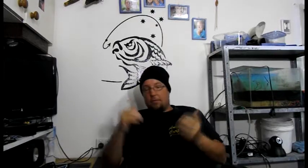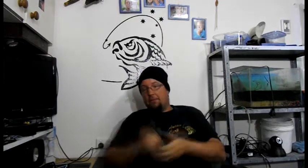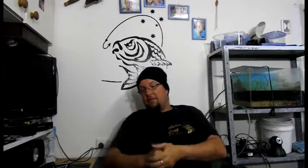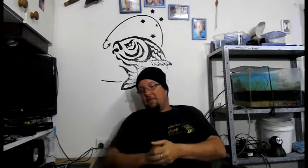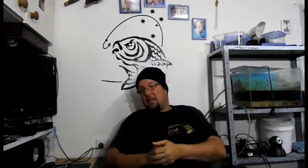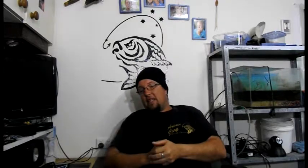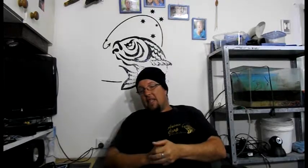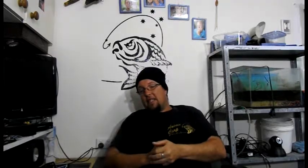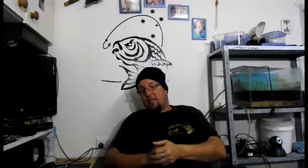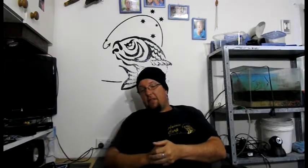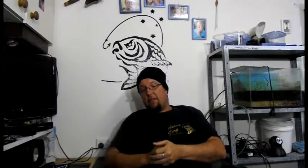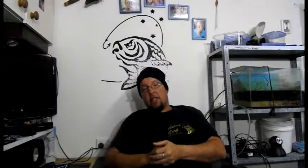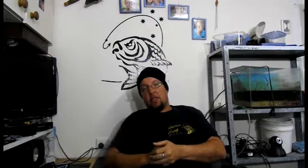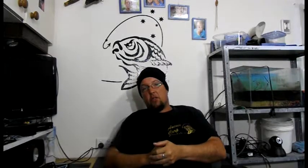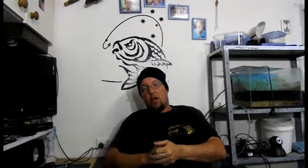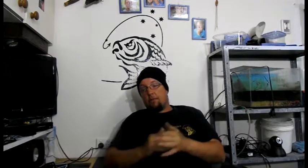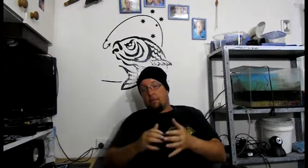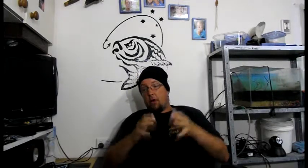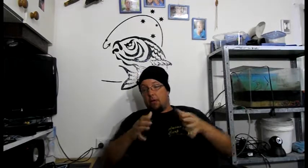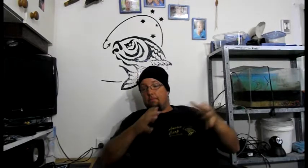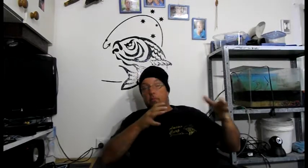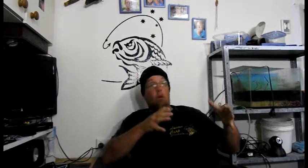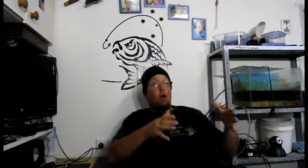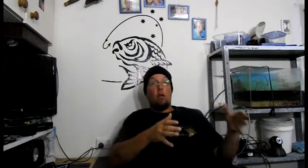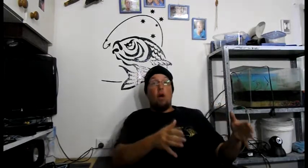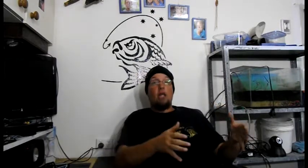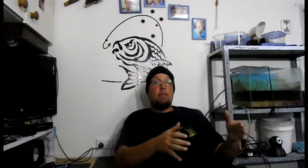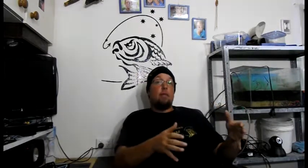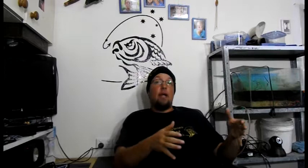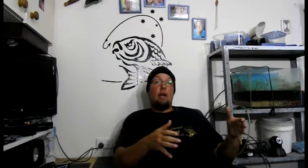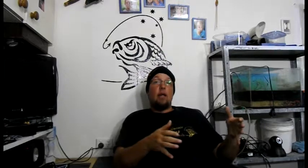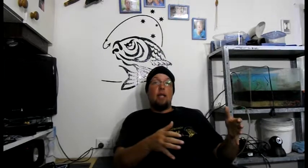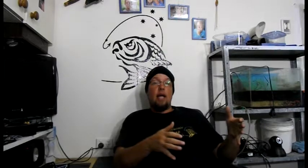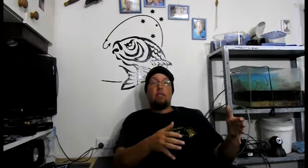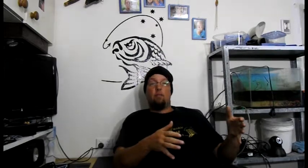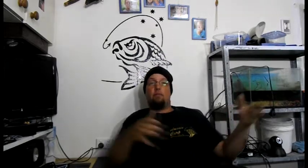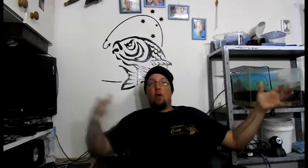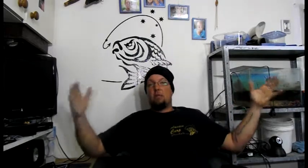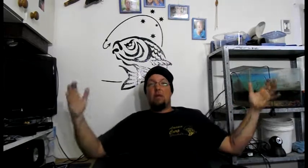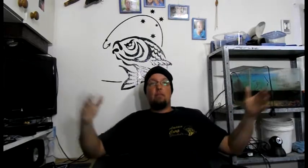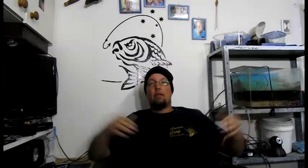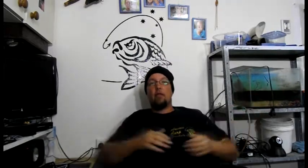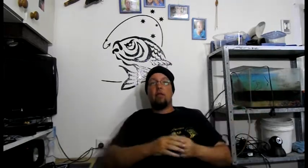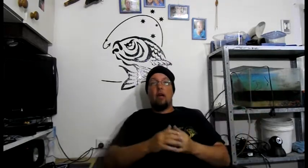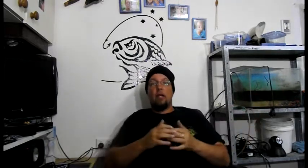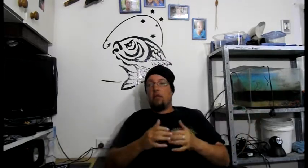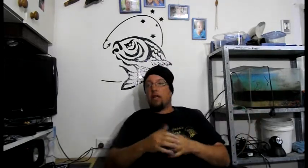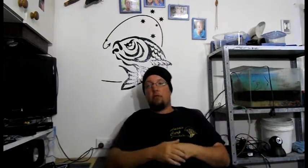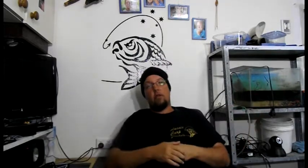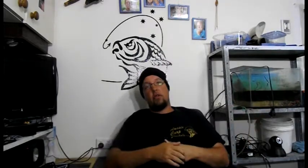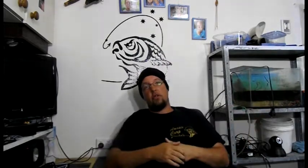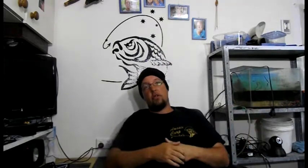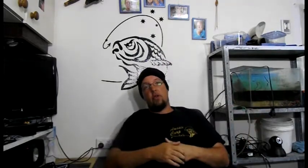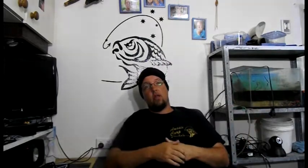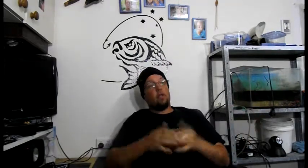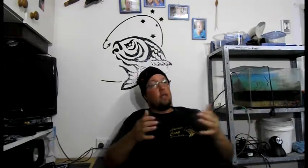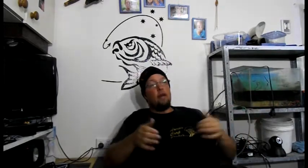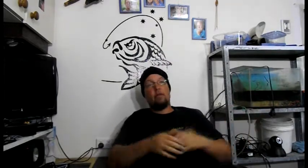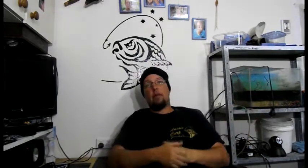So, in that sense for me, it's great. But I'd like to be able to go out and catch a nice big Murray cod. I know they grow to huge sizes. I'd love to be able